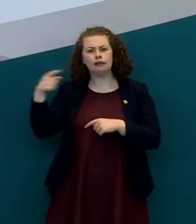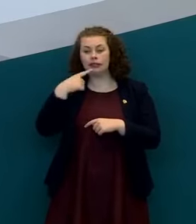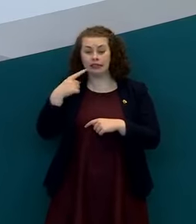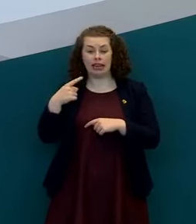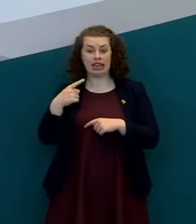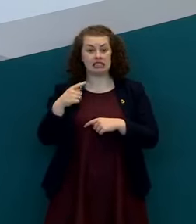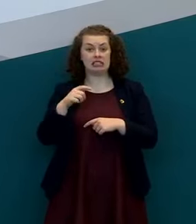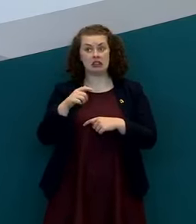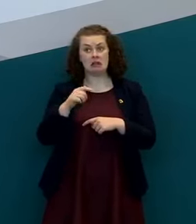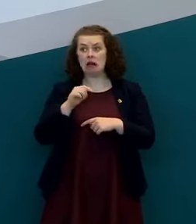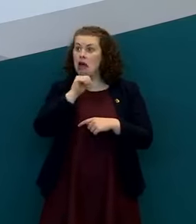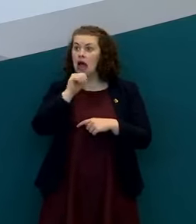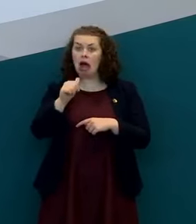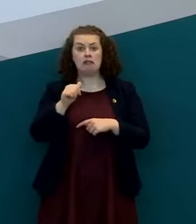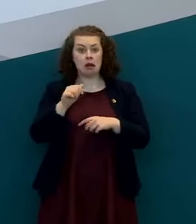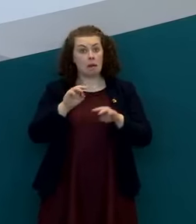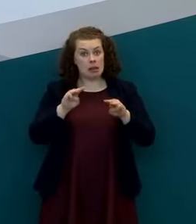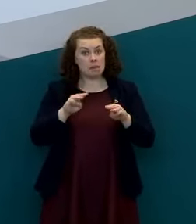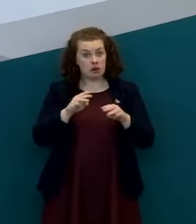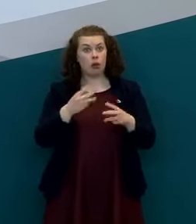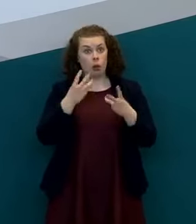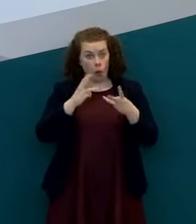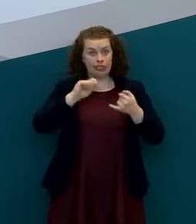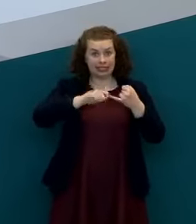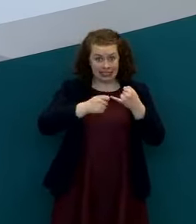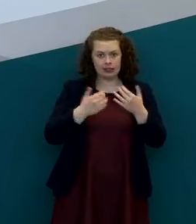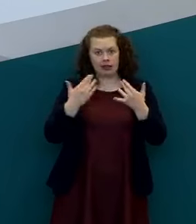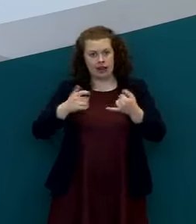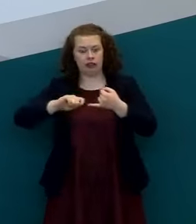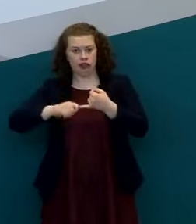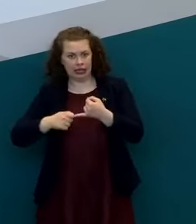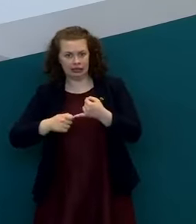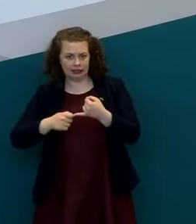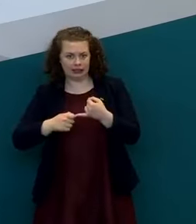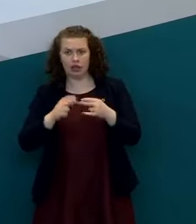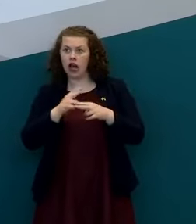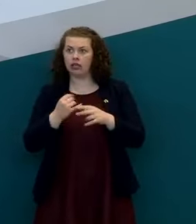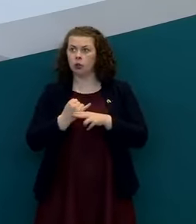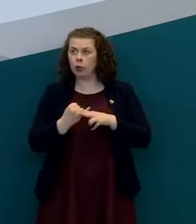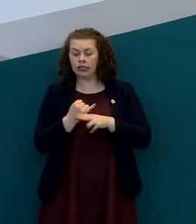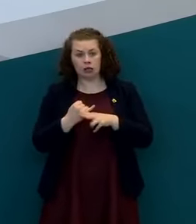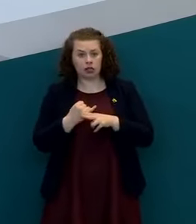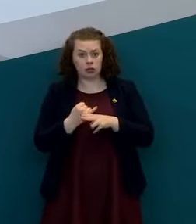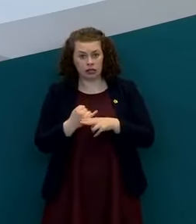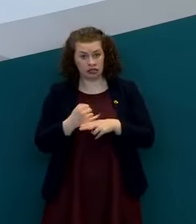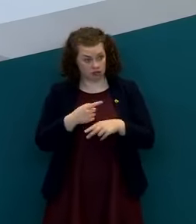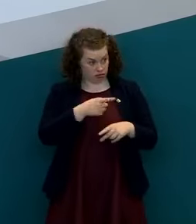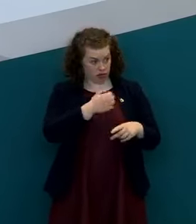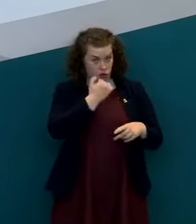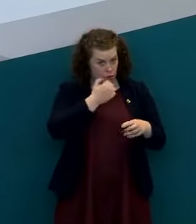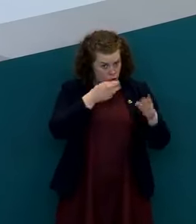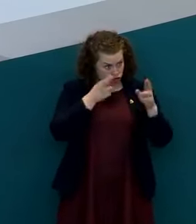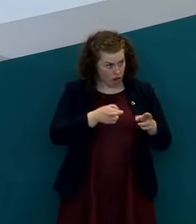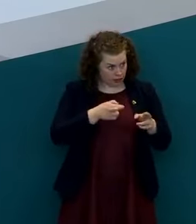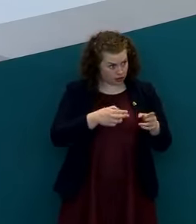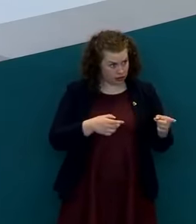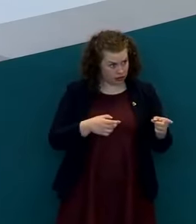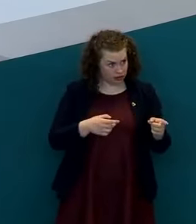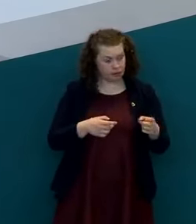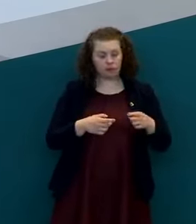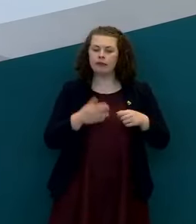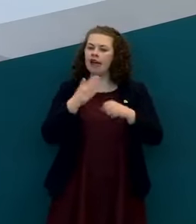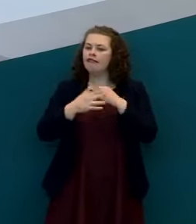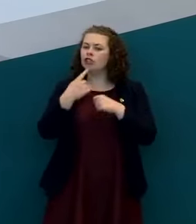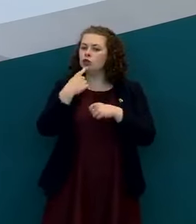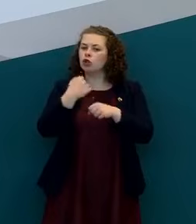backlog in the sampling process so are those figures correct so so there is it and i've given you figures in relation to the german